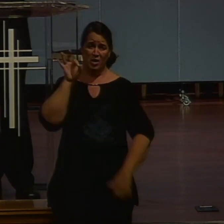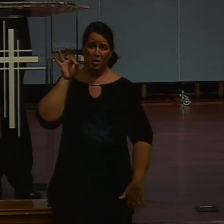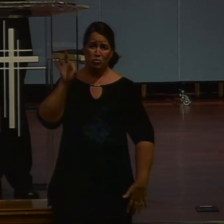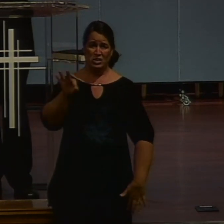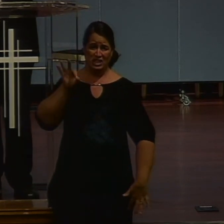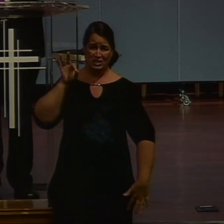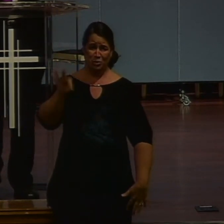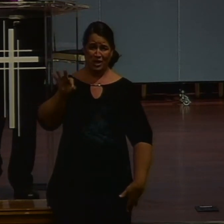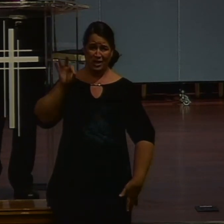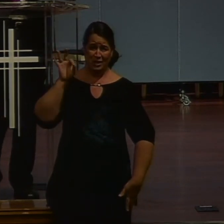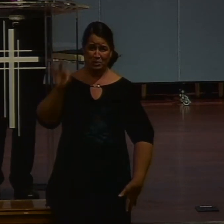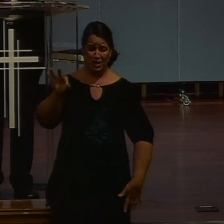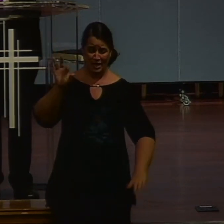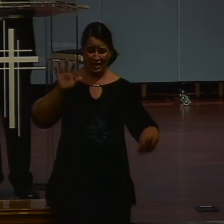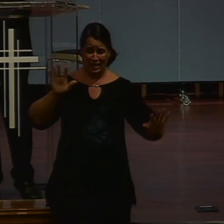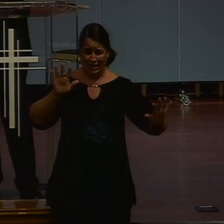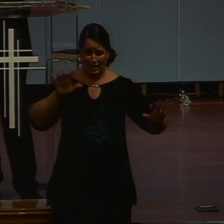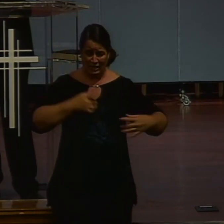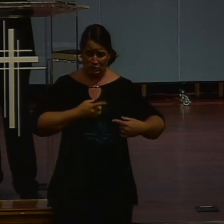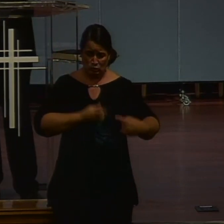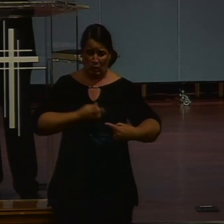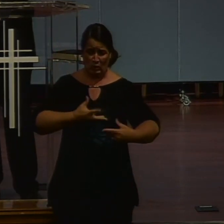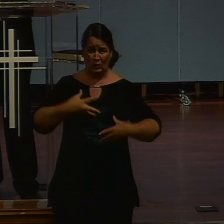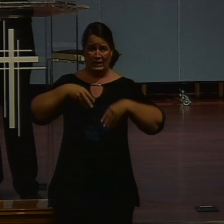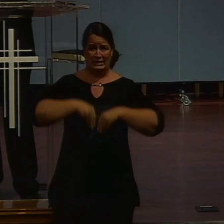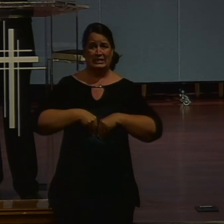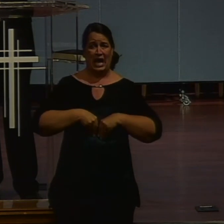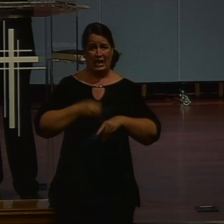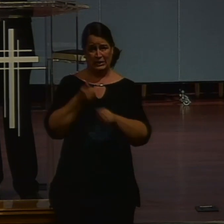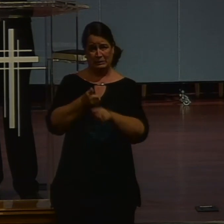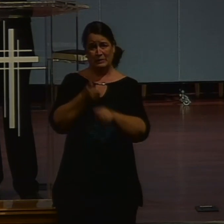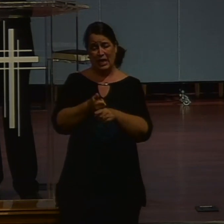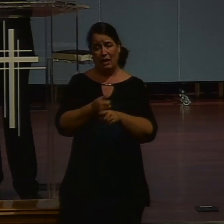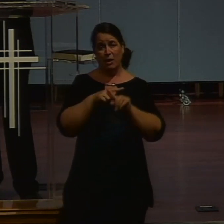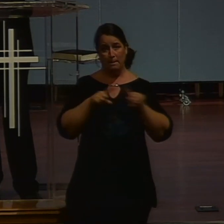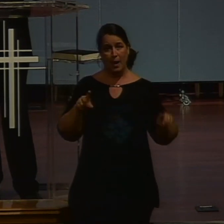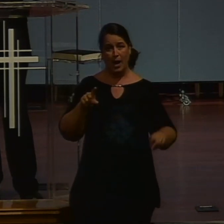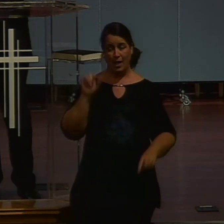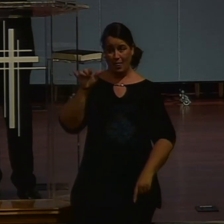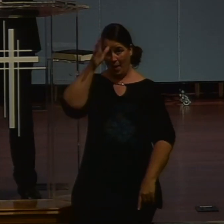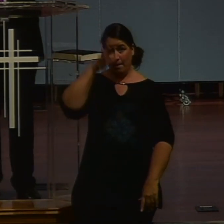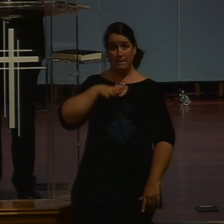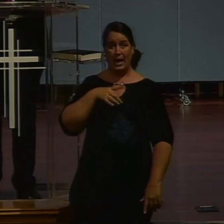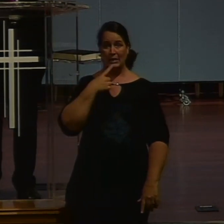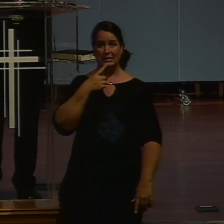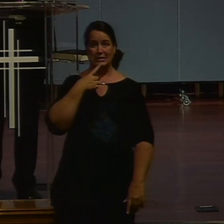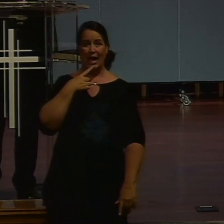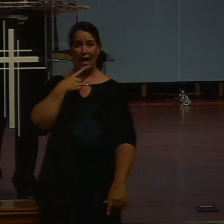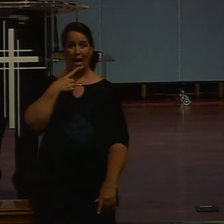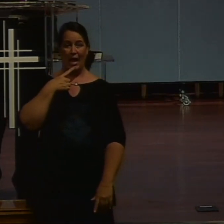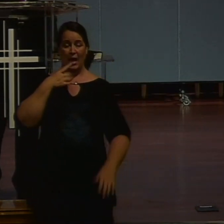Ferociously. Is the inerrant word. Of God. And he did. I've heard this testimony. From so many others. But. Adrian Rogers. Said he got on the Lord.